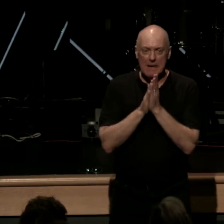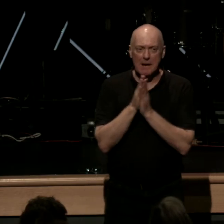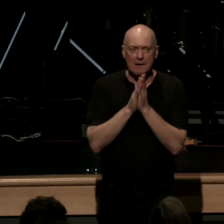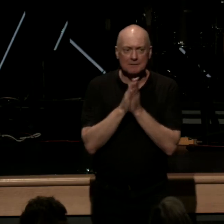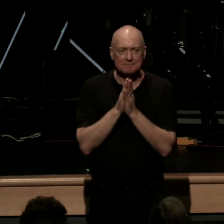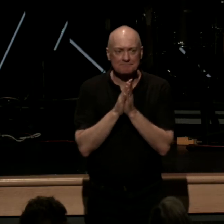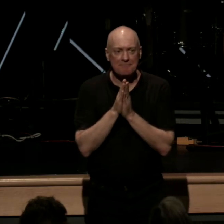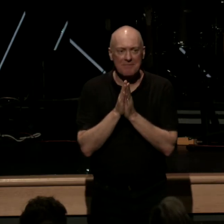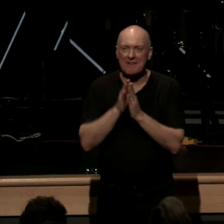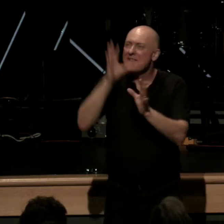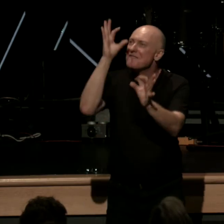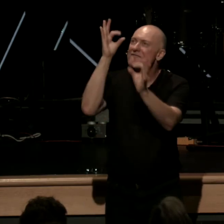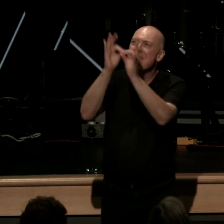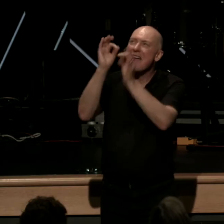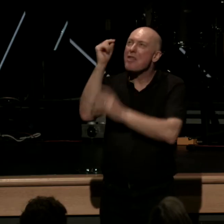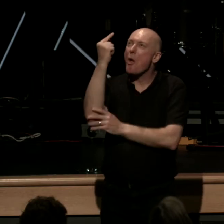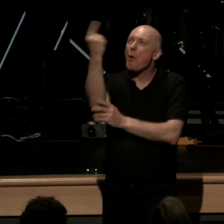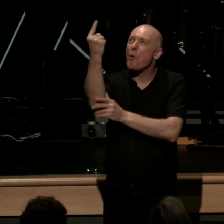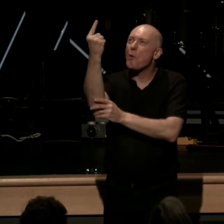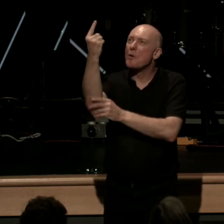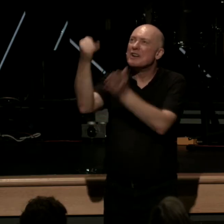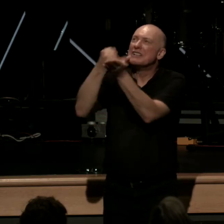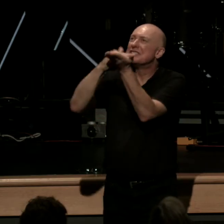fide justification by faith